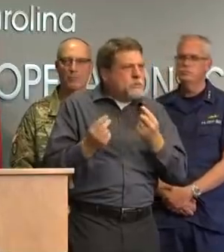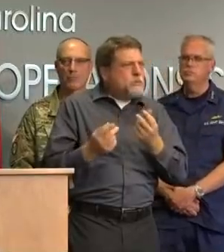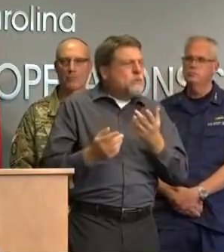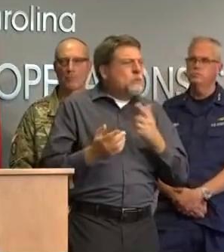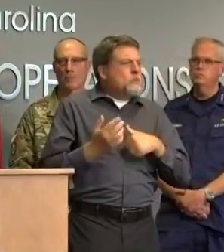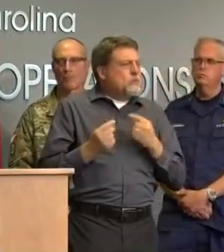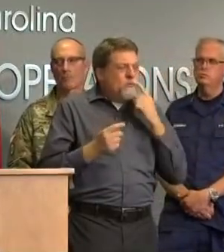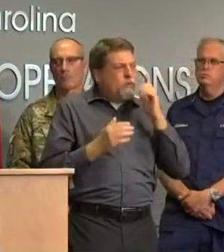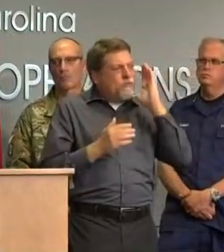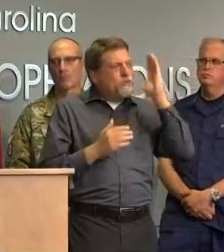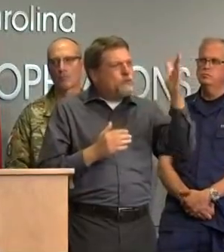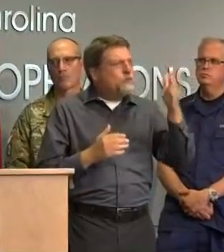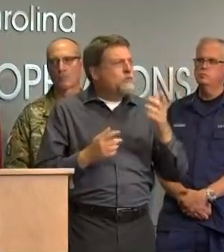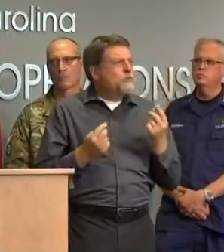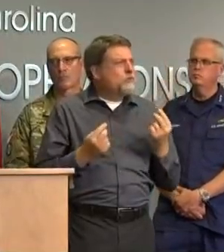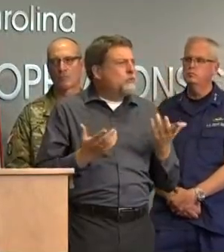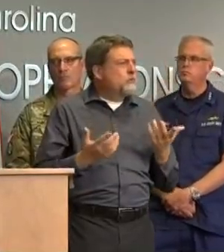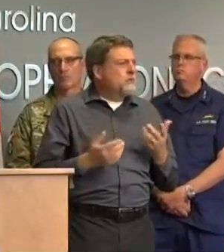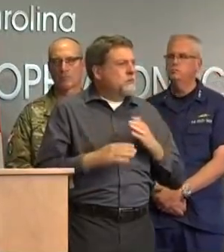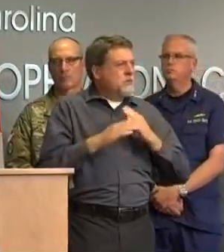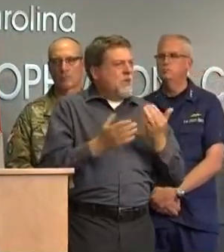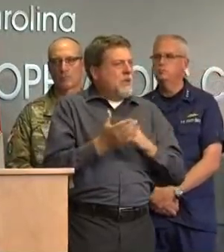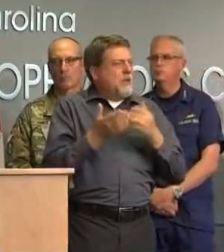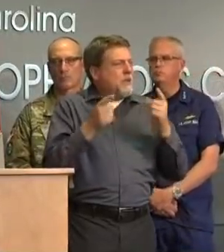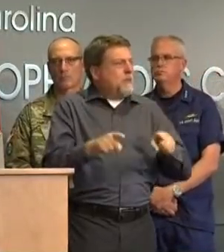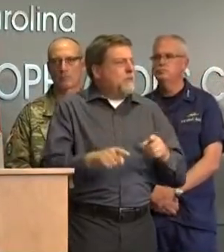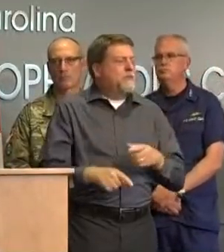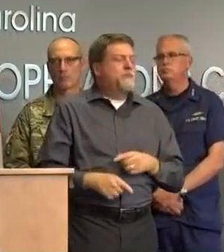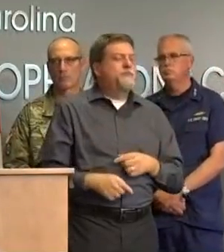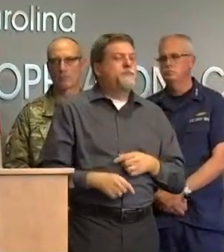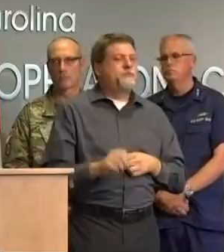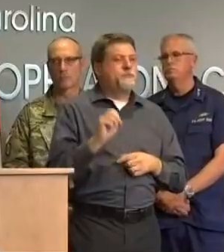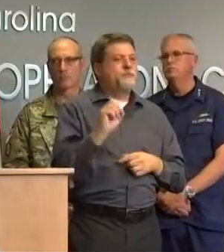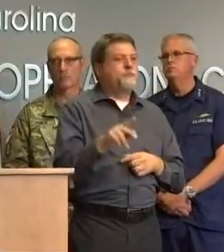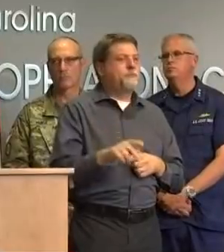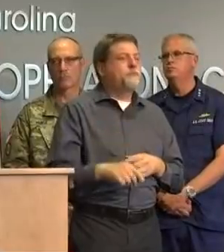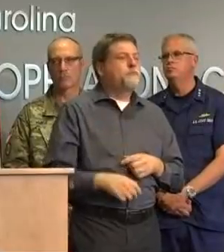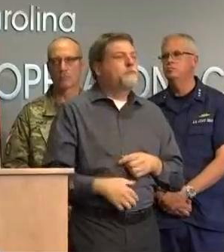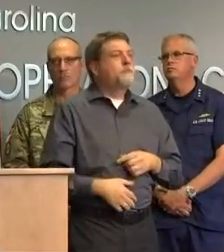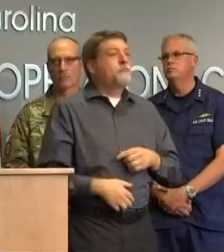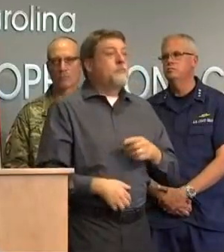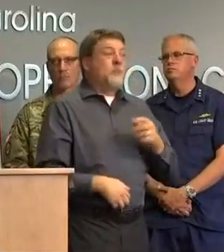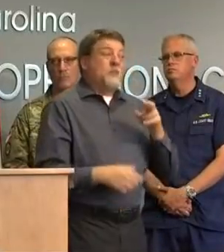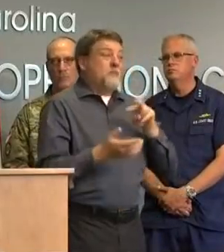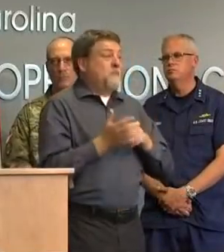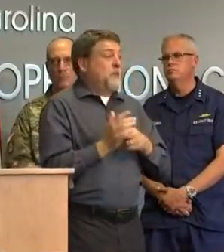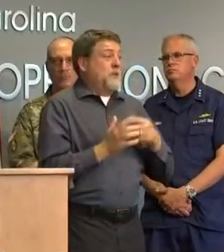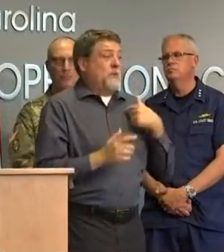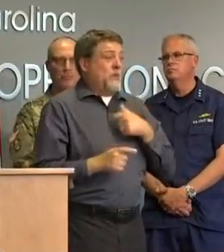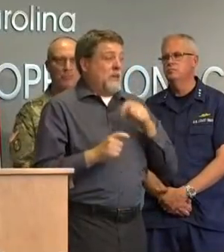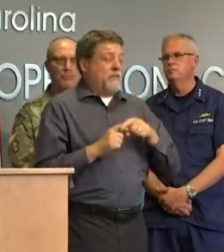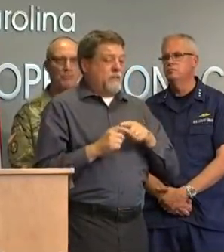i think we're going to have to look careful carefully at decisions that we make regarding